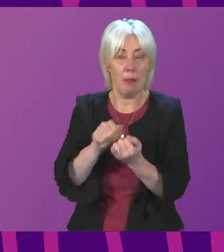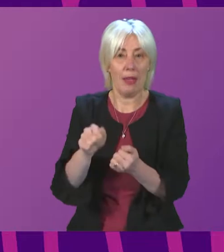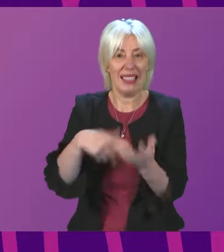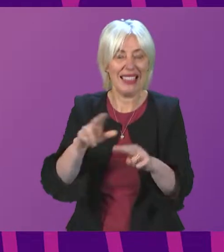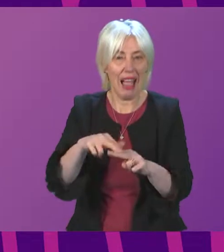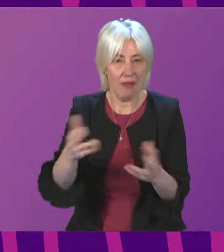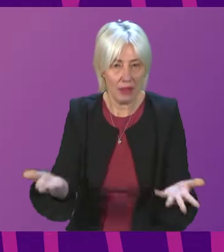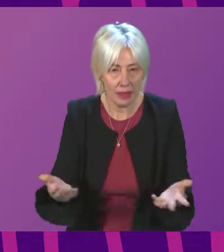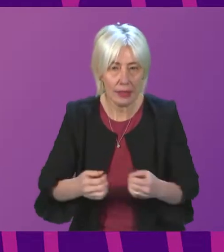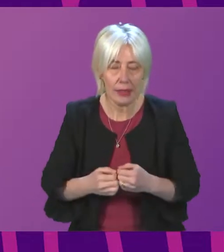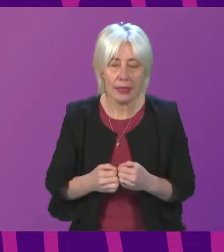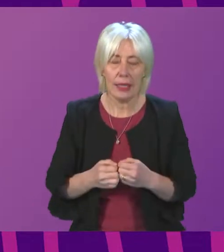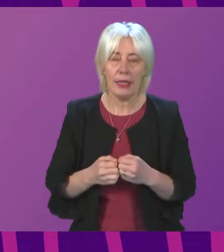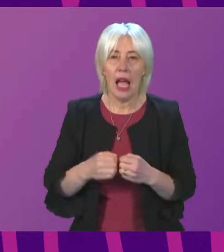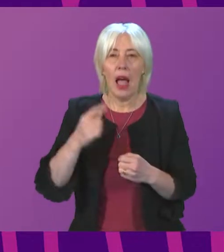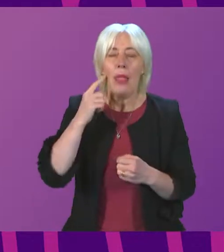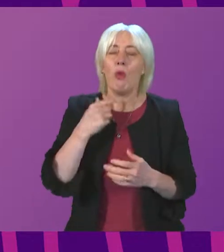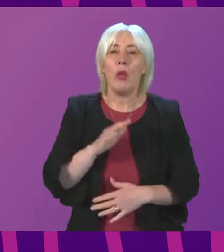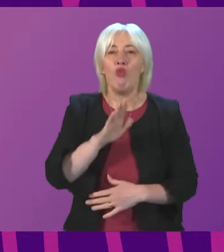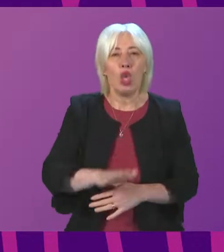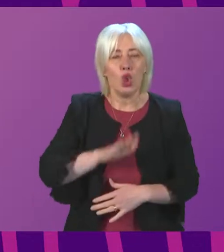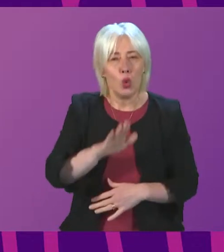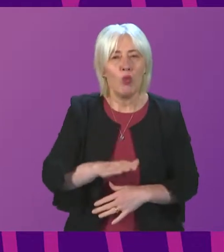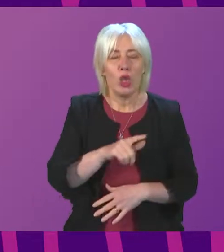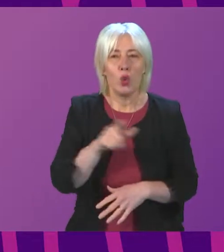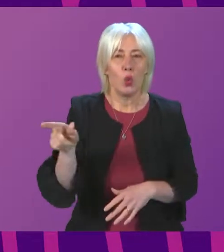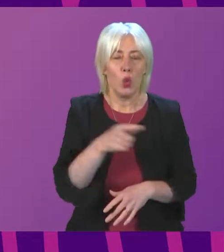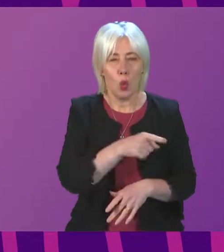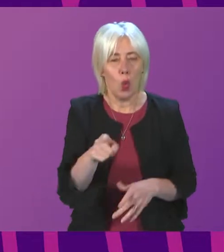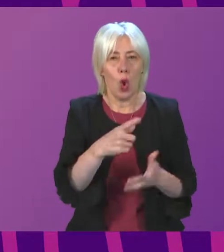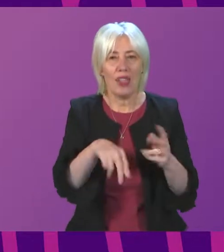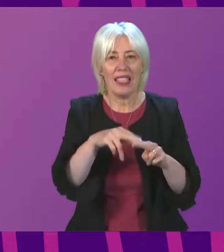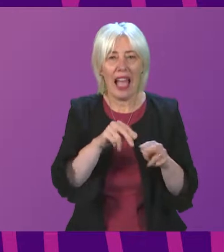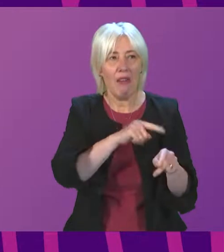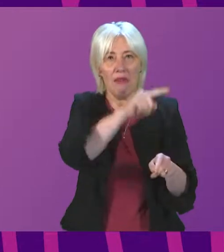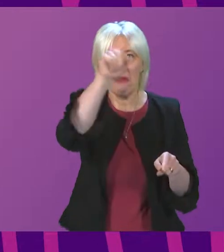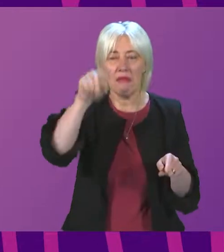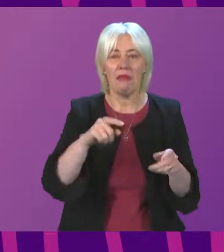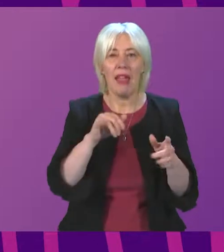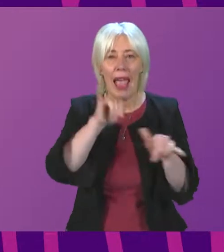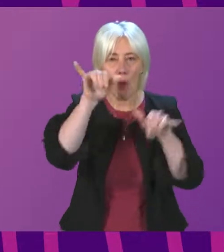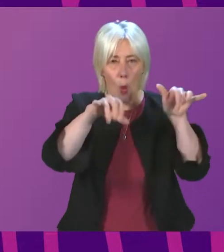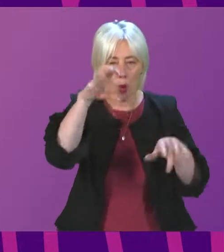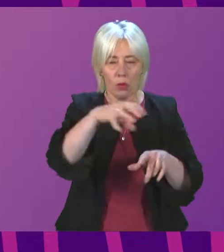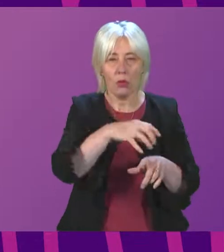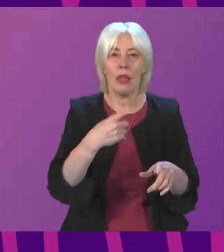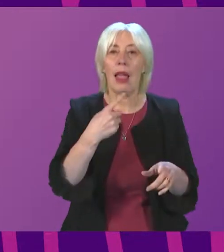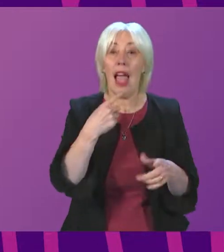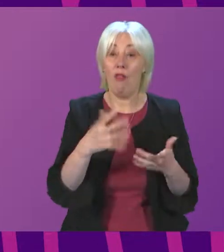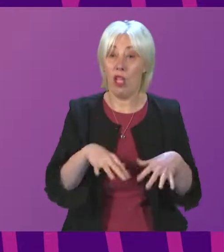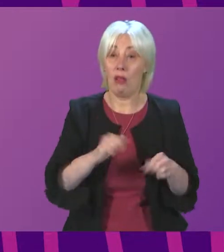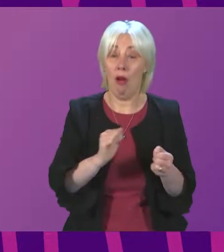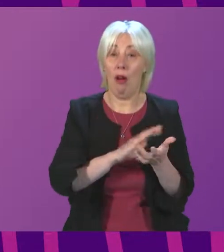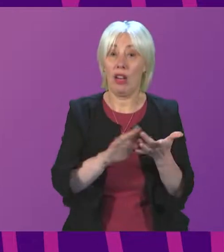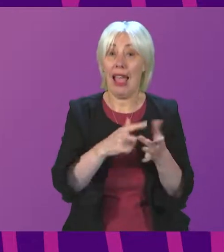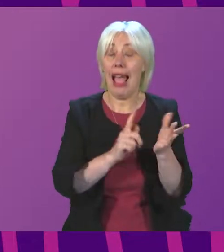think it would offer a degree of reassurance to staff at the various airports if Heil were to embark now on a local recruitment